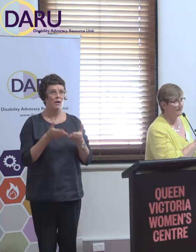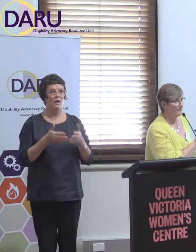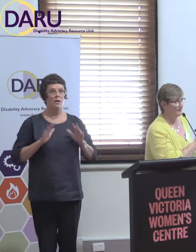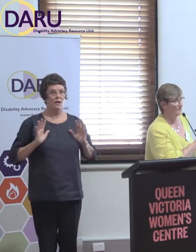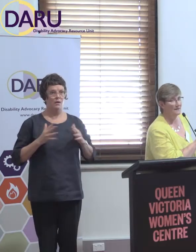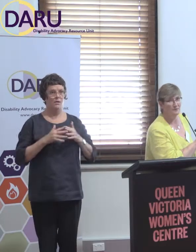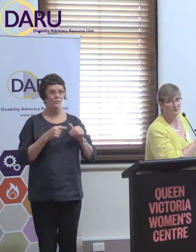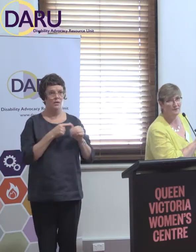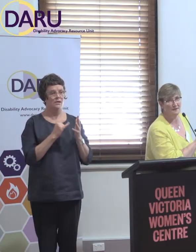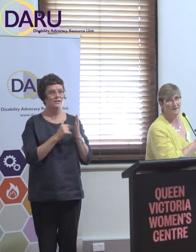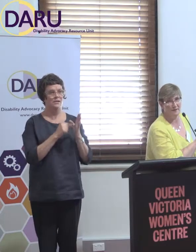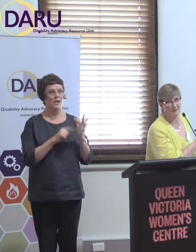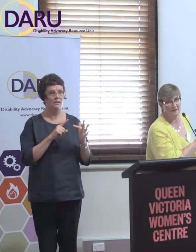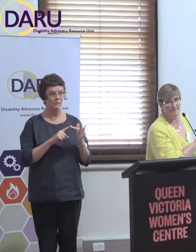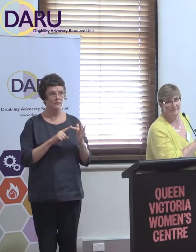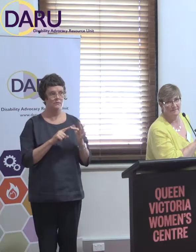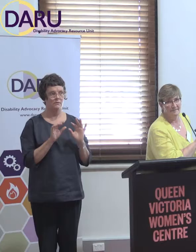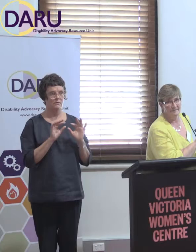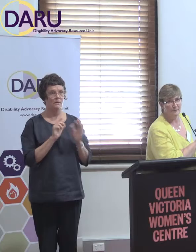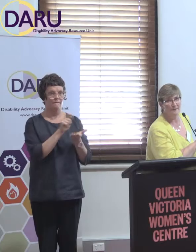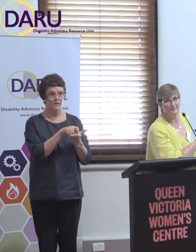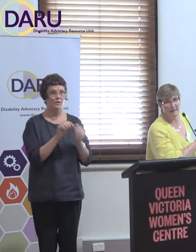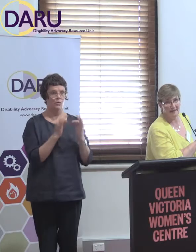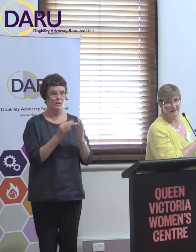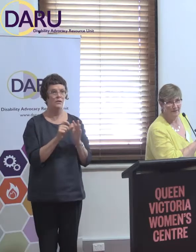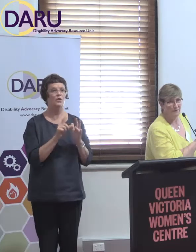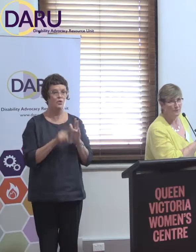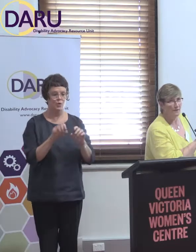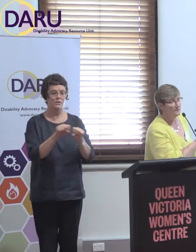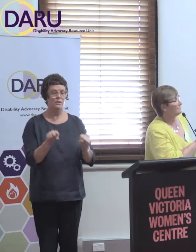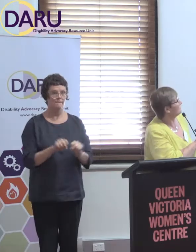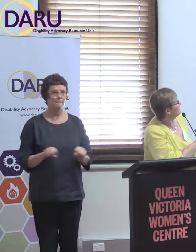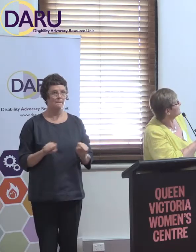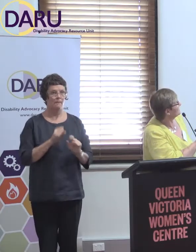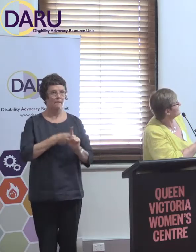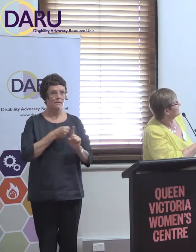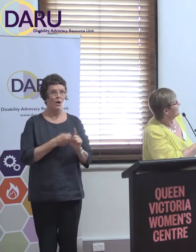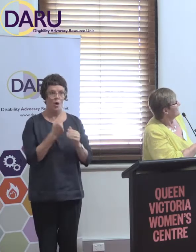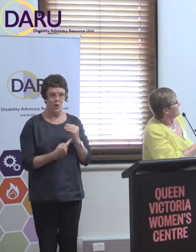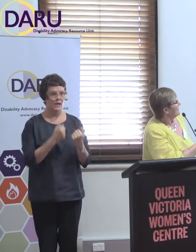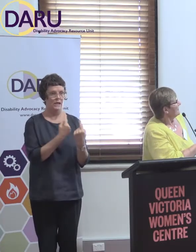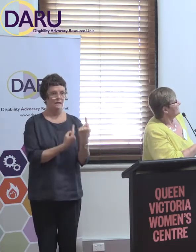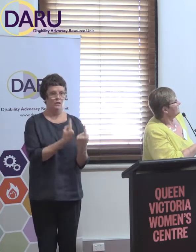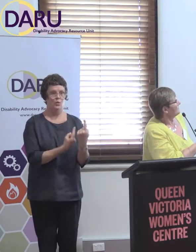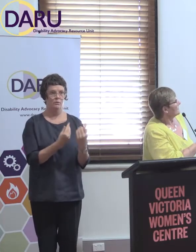Australian state-funded organisation to do systemic advocacy. Complete ban. They have to only use it for individual advocacy.